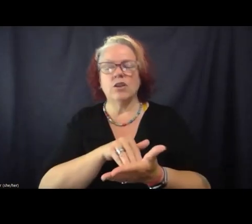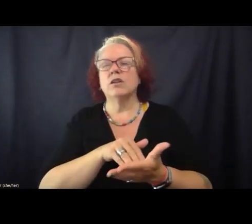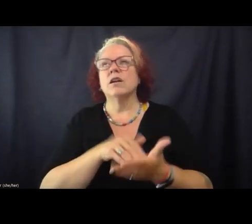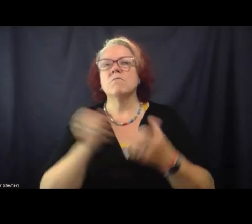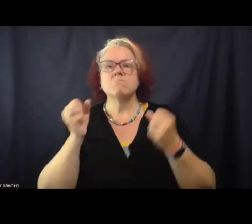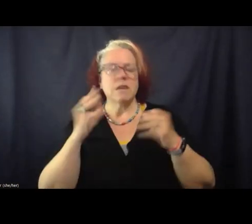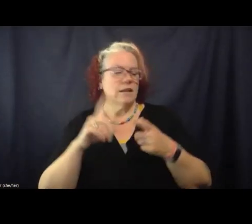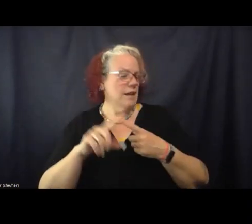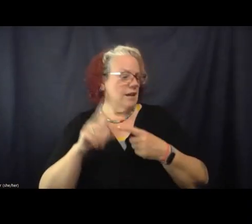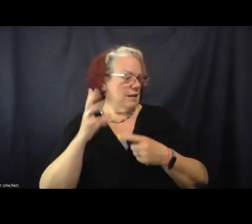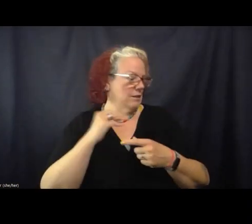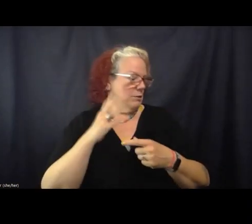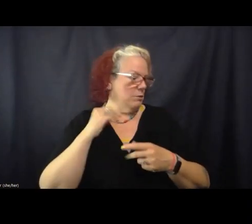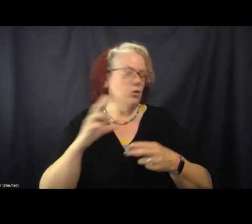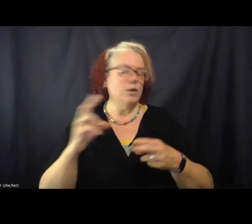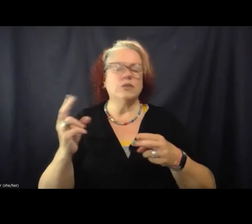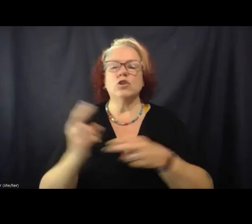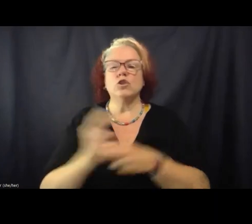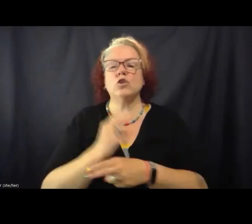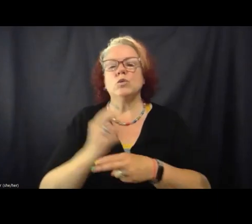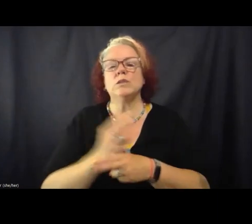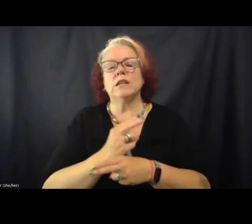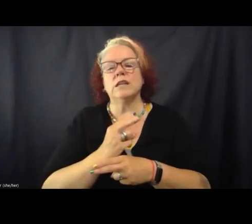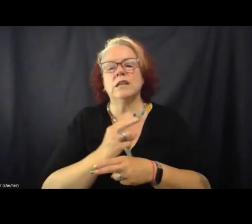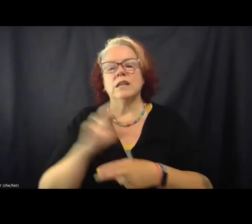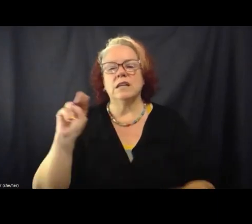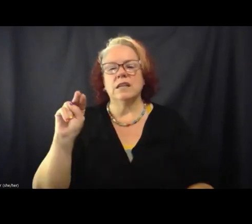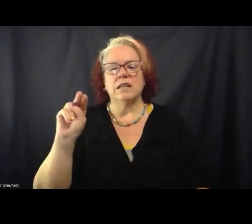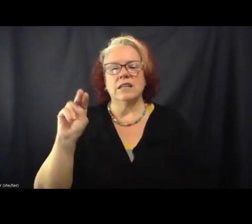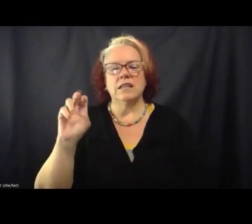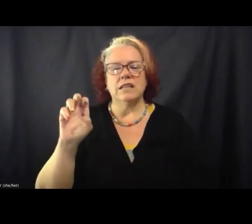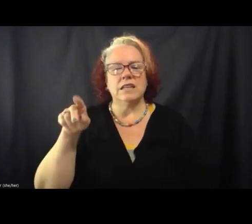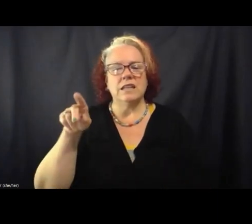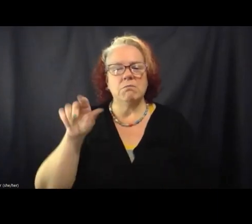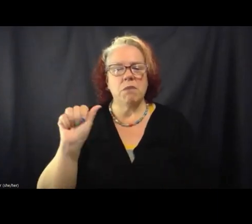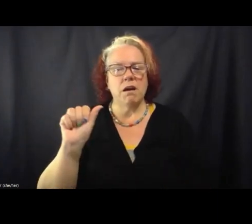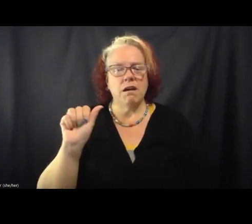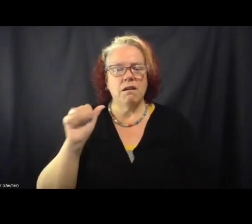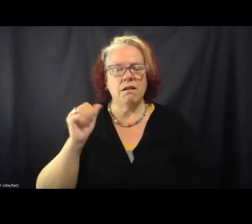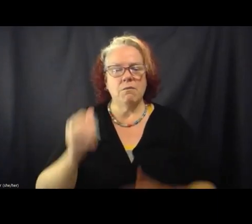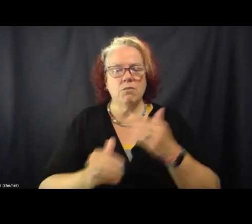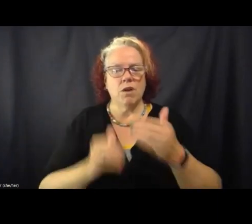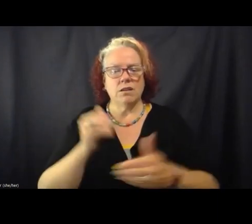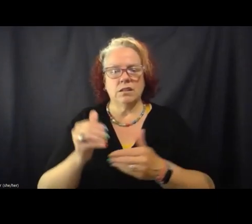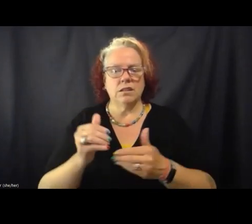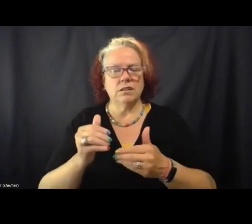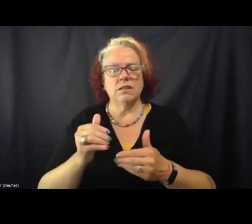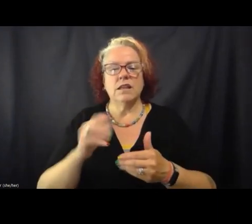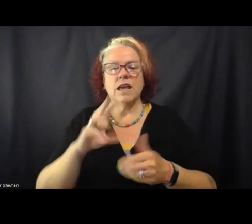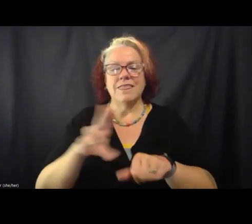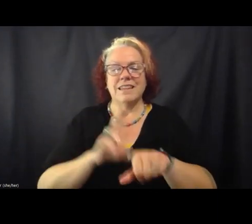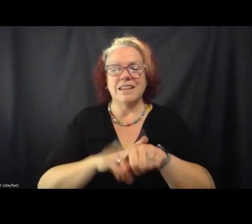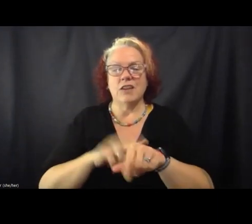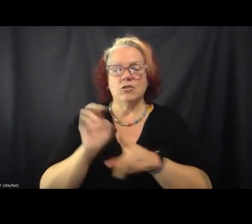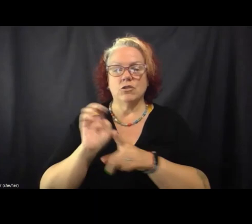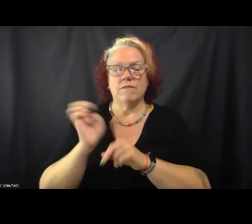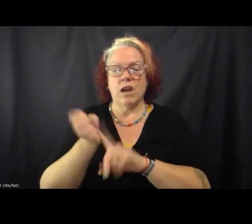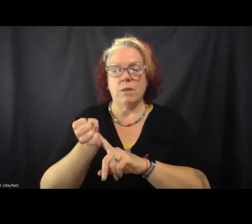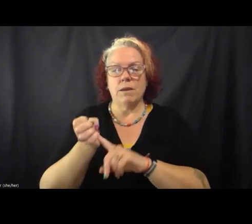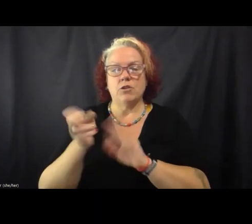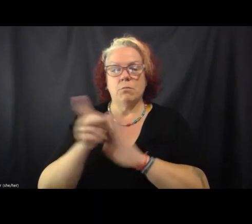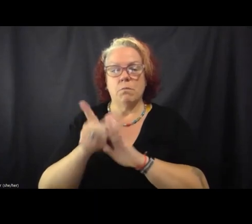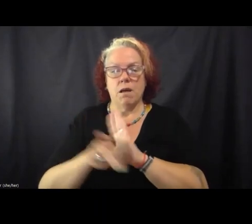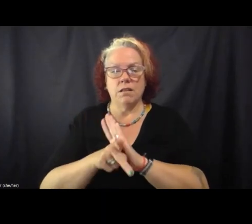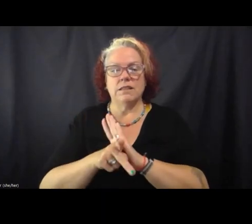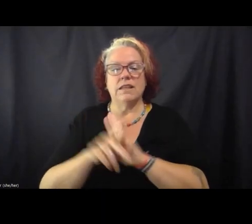the NEPA process. The NEPA process is the National Environmental Policy Act process.